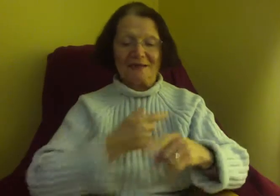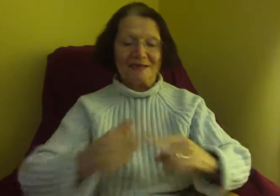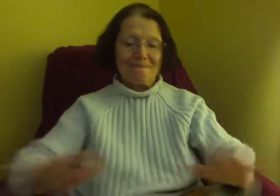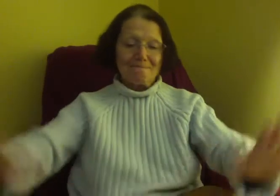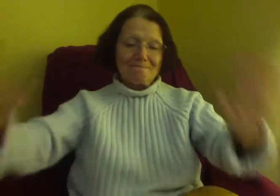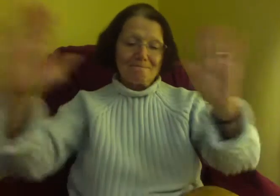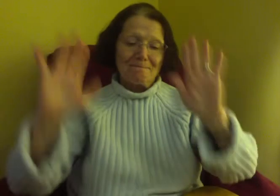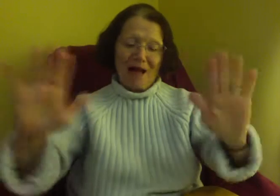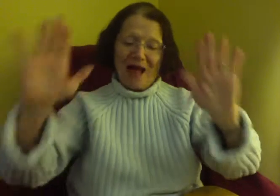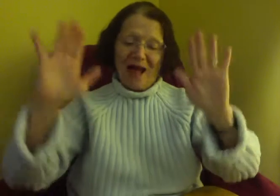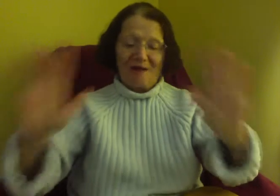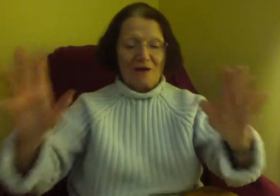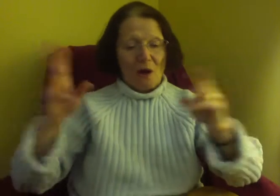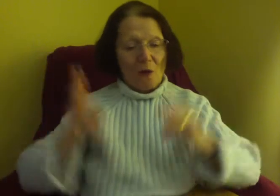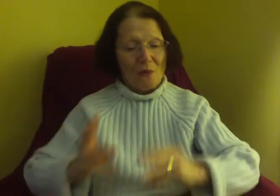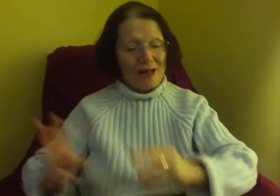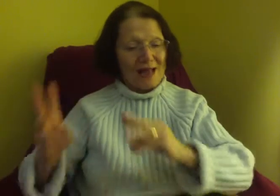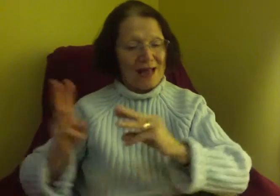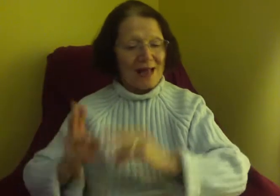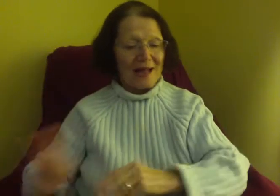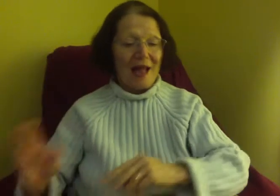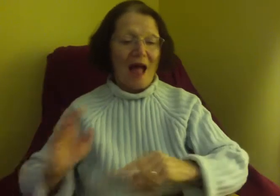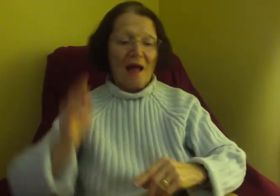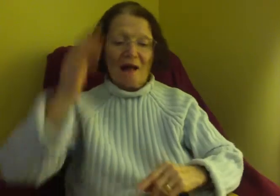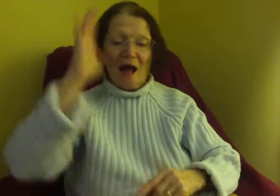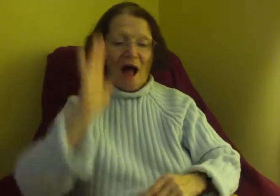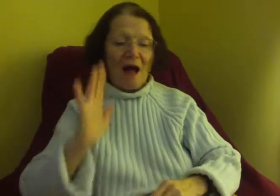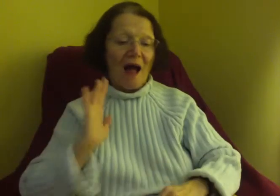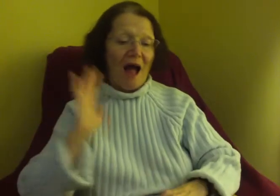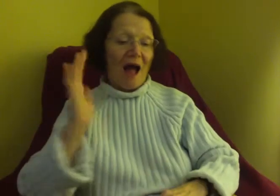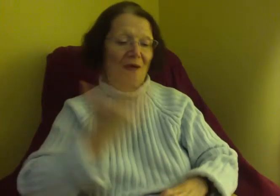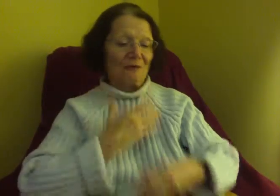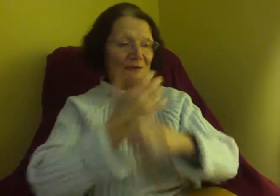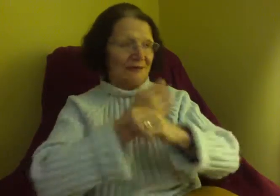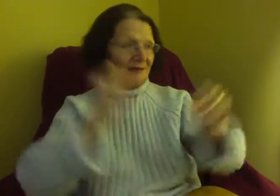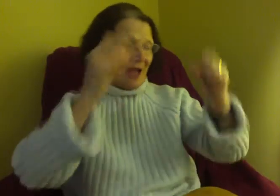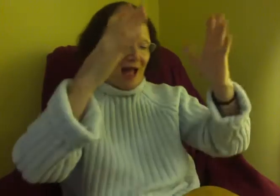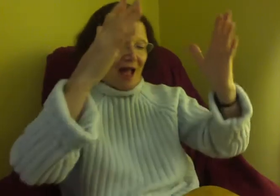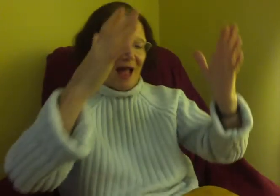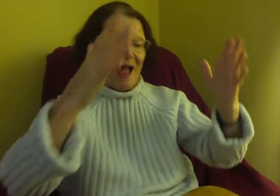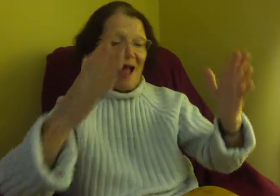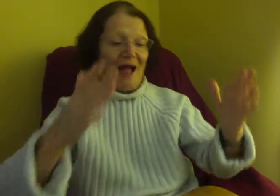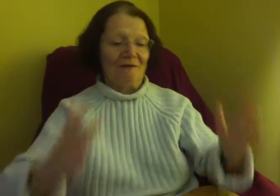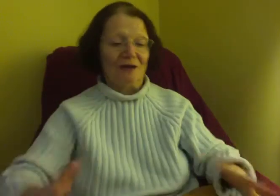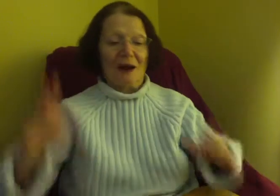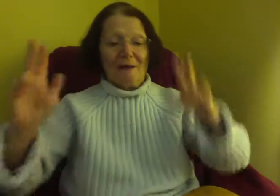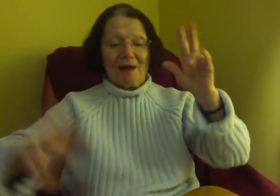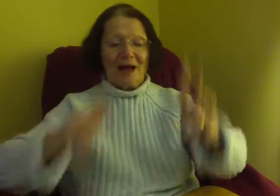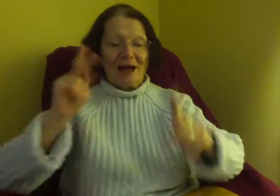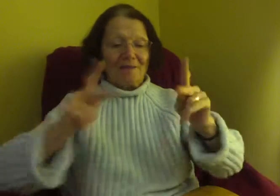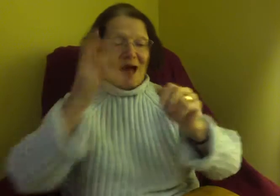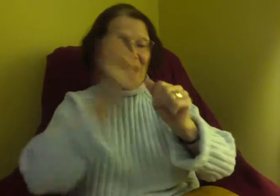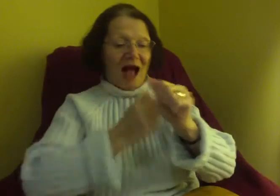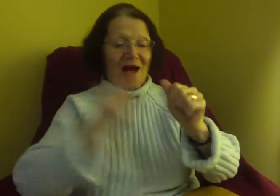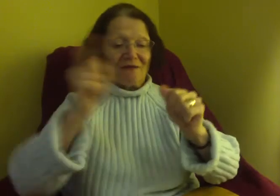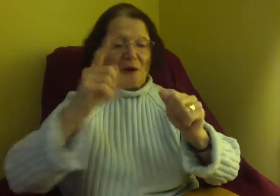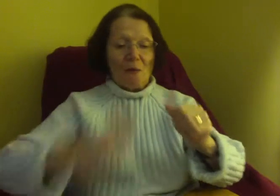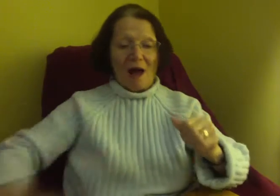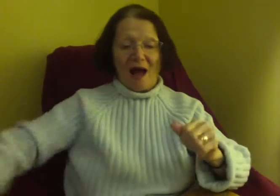that, lay a little, have then, have a bread.